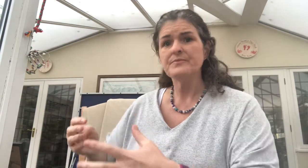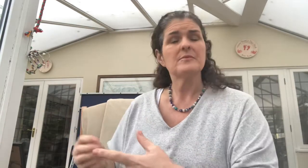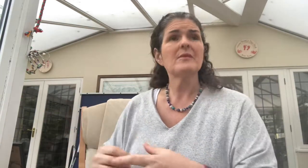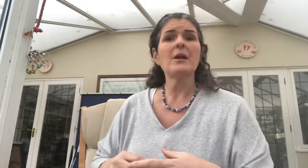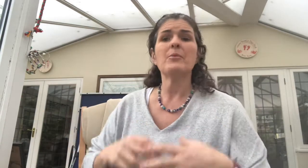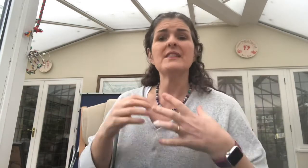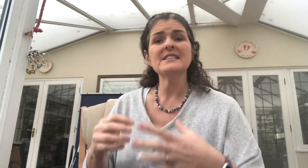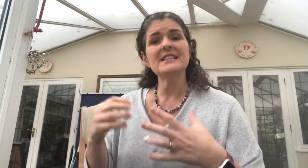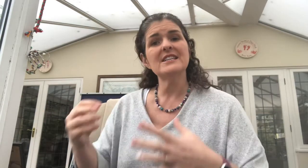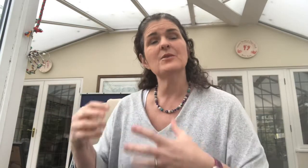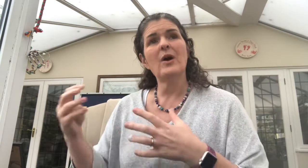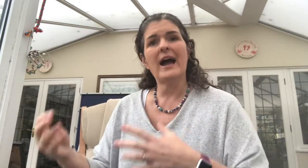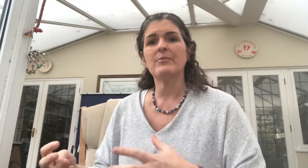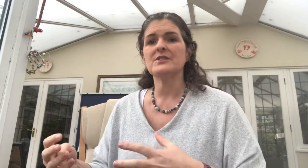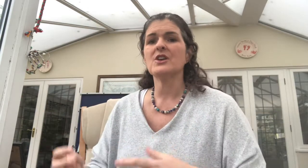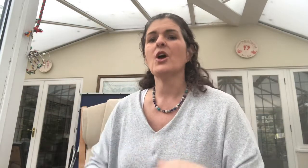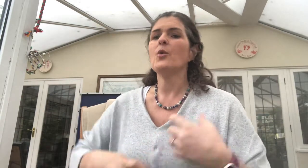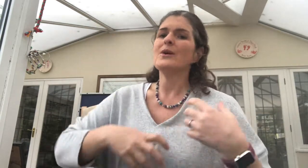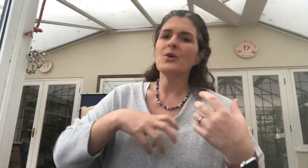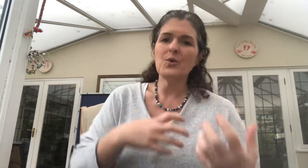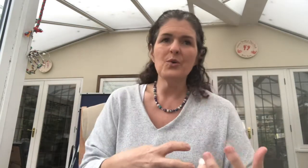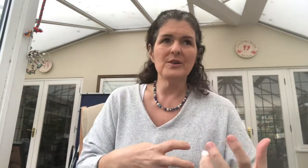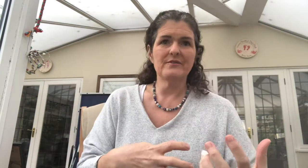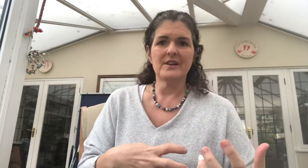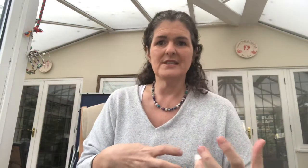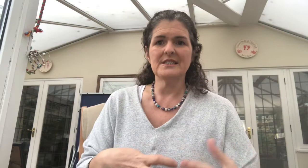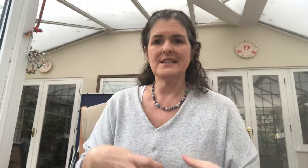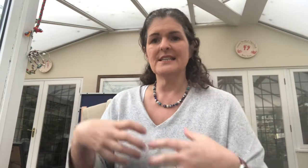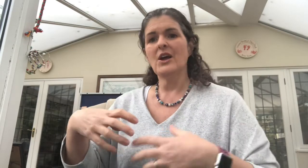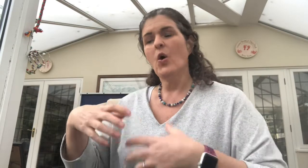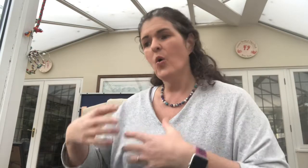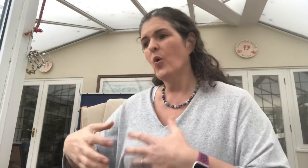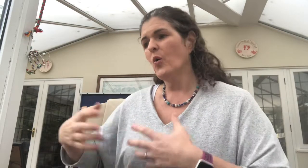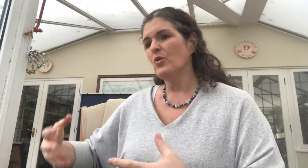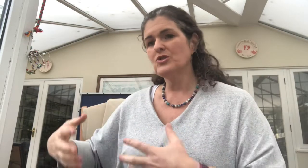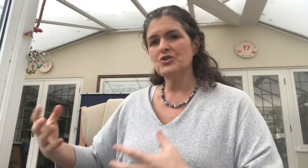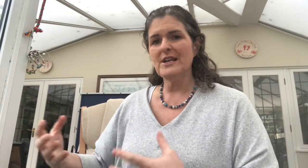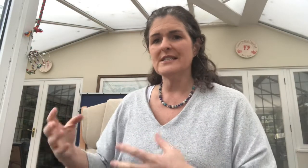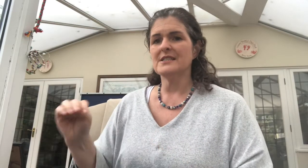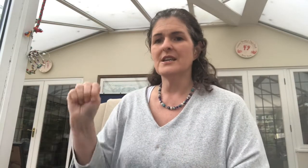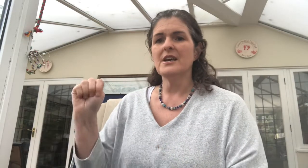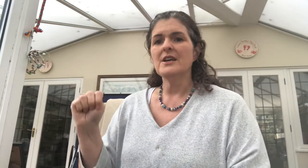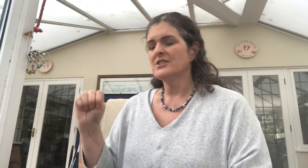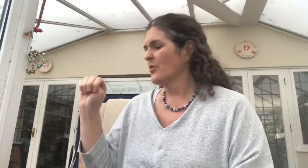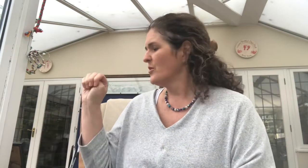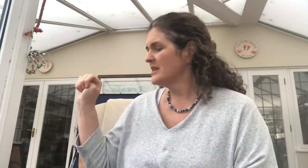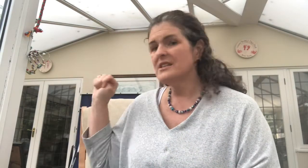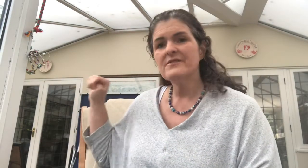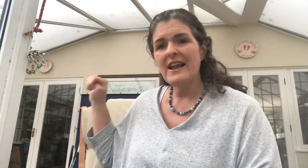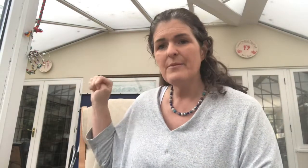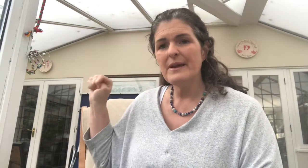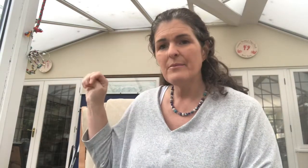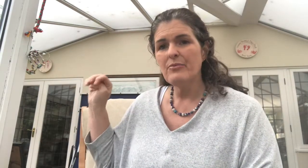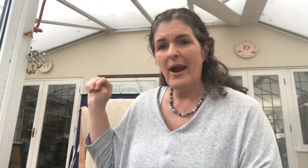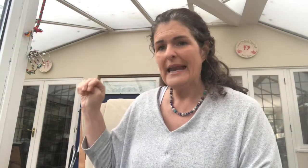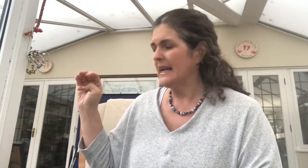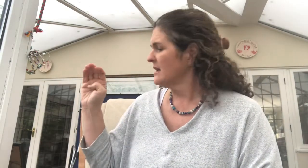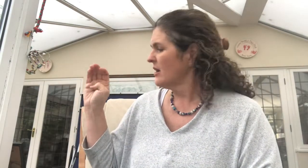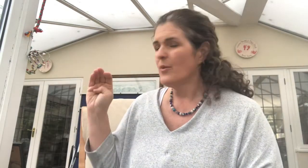but this is actually what happens with all adversity or all stresses. So within the developing brain, when